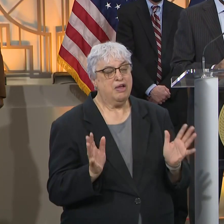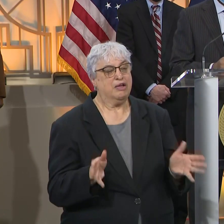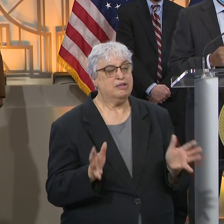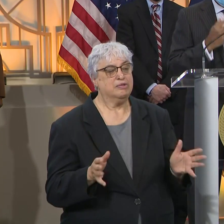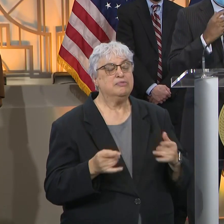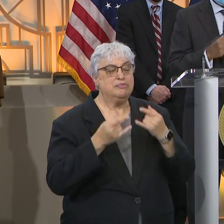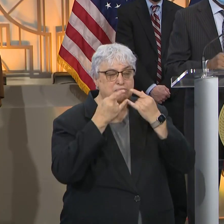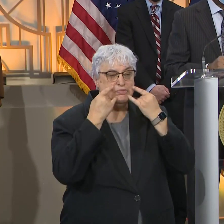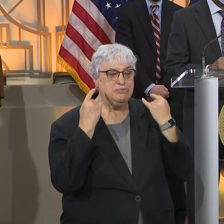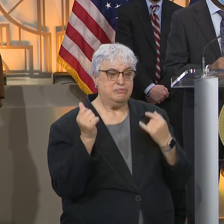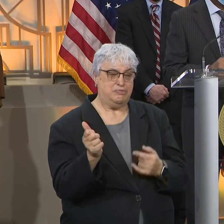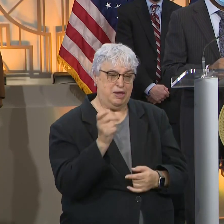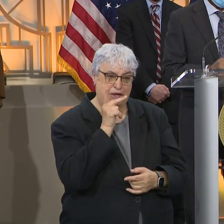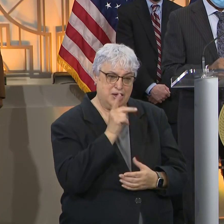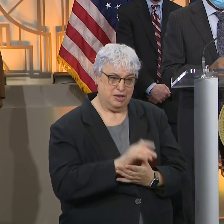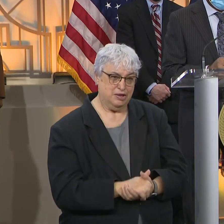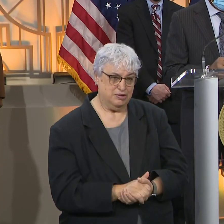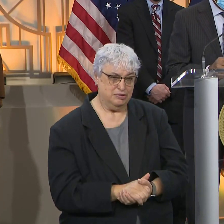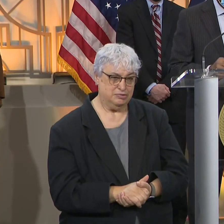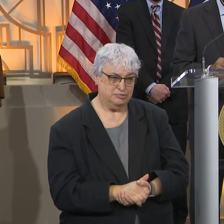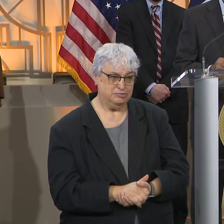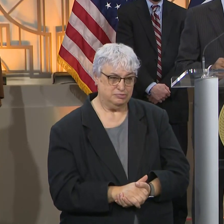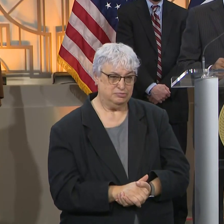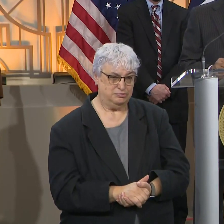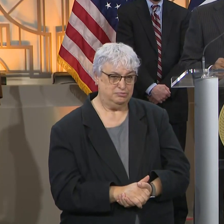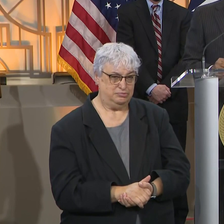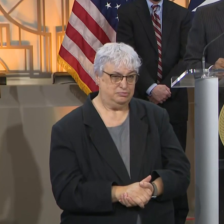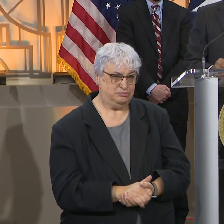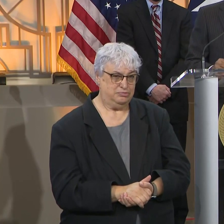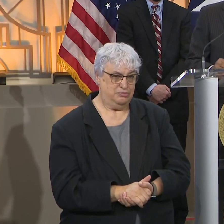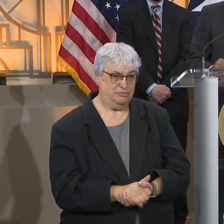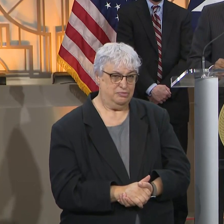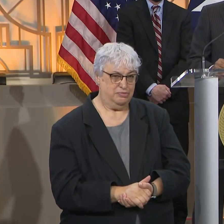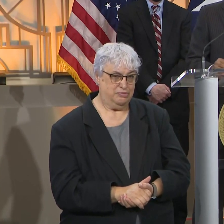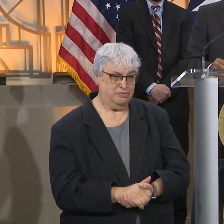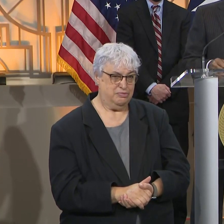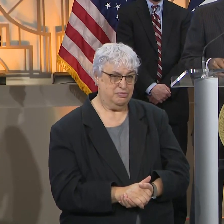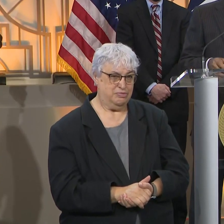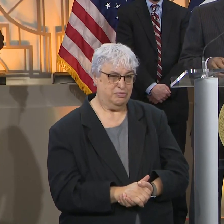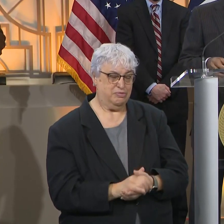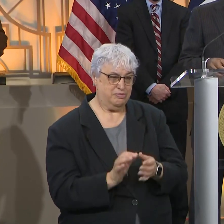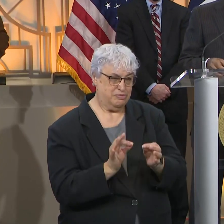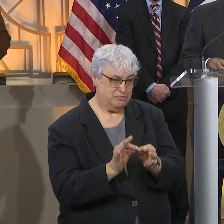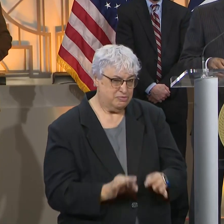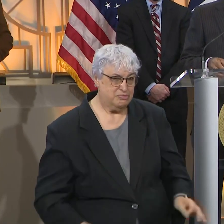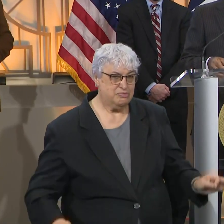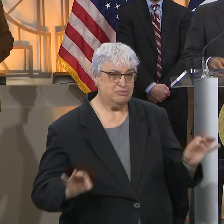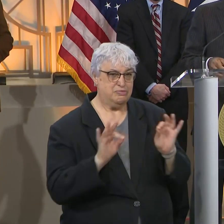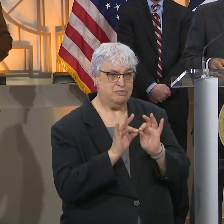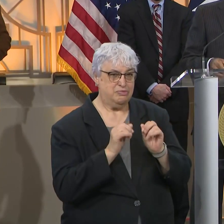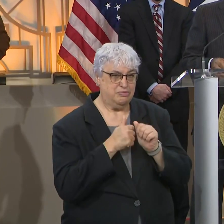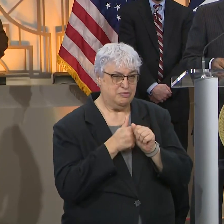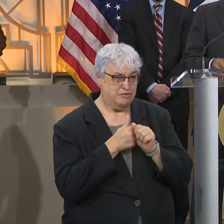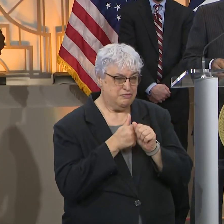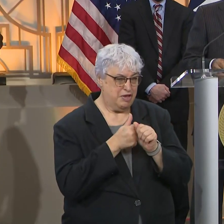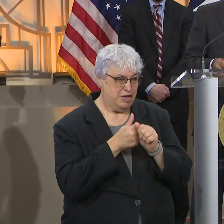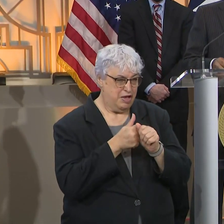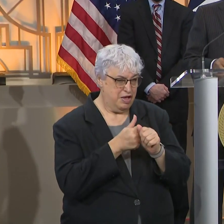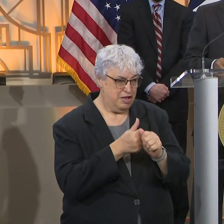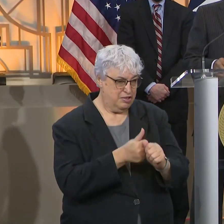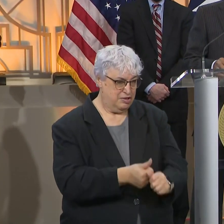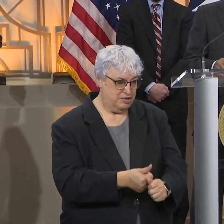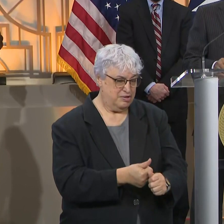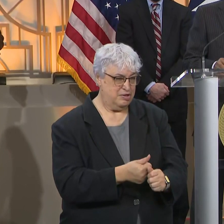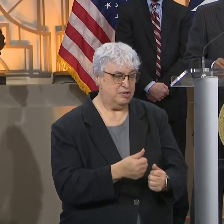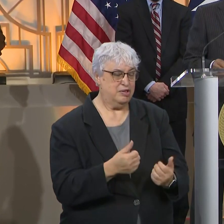and talking, put those masks back on. Okay? So it's just important that we adhere to all of the health